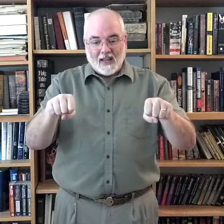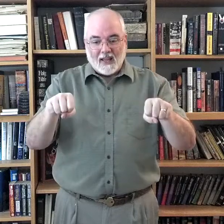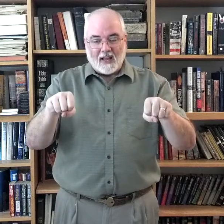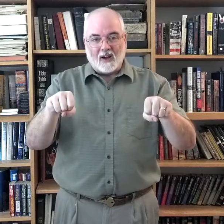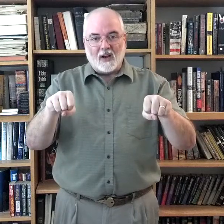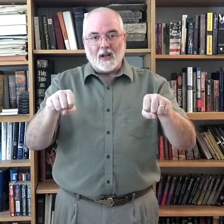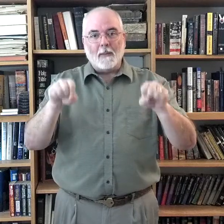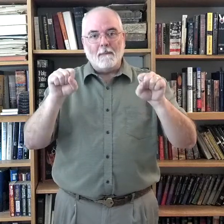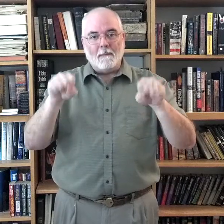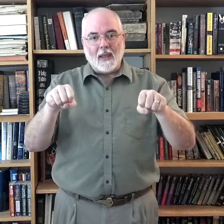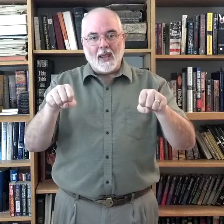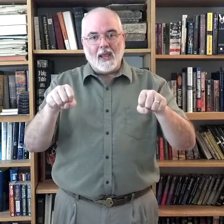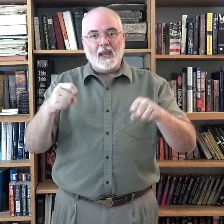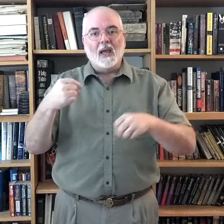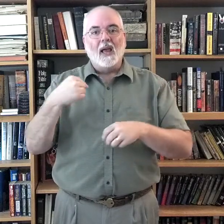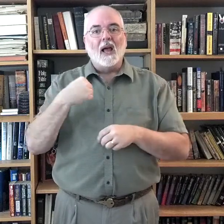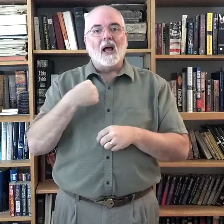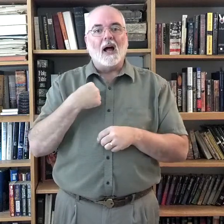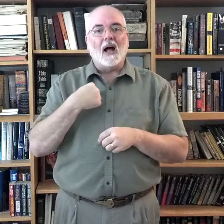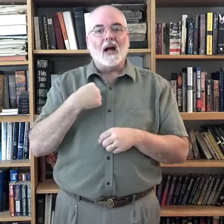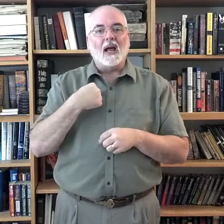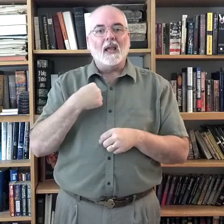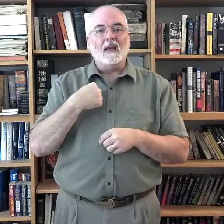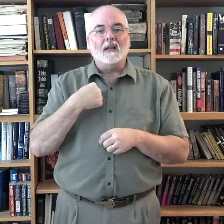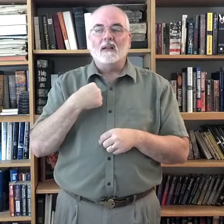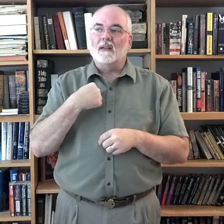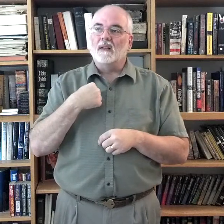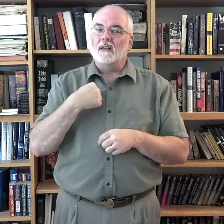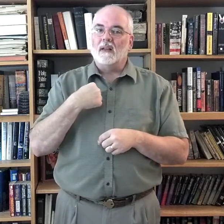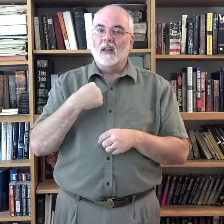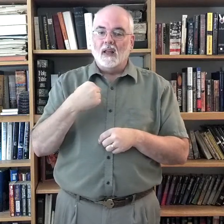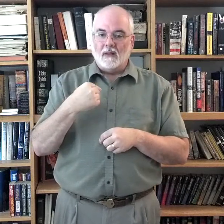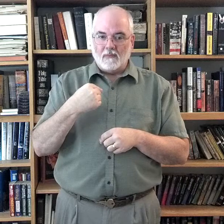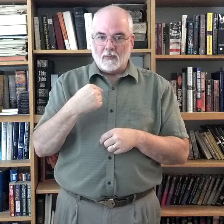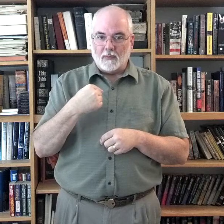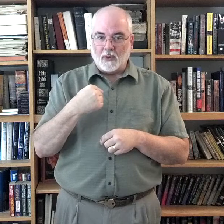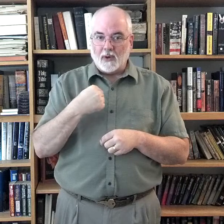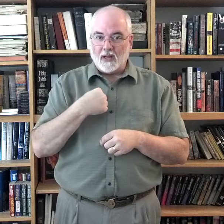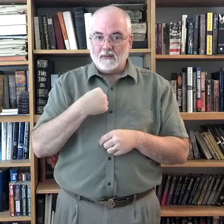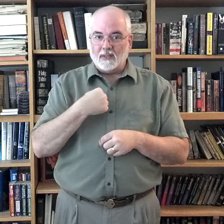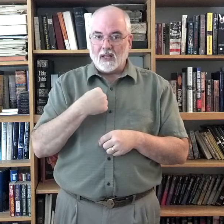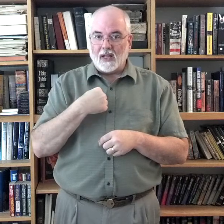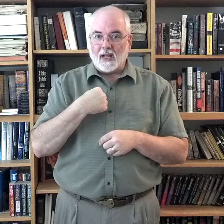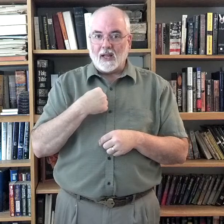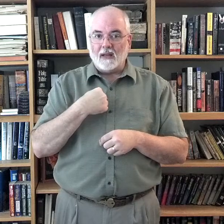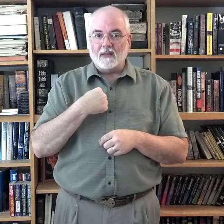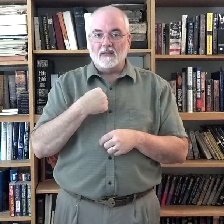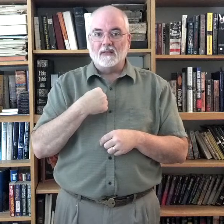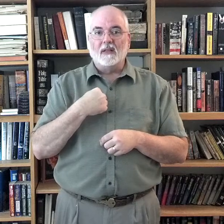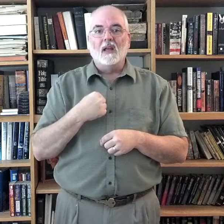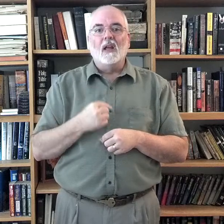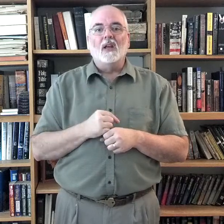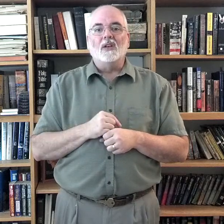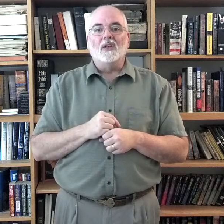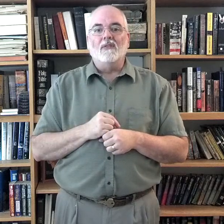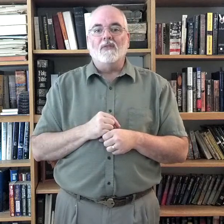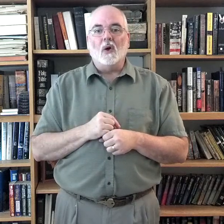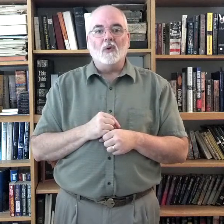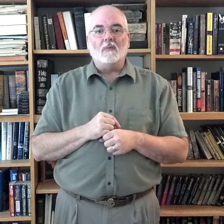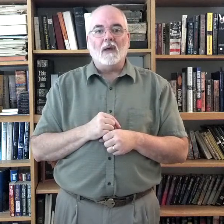Alright? May. I. Remember the pronouns? I. Devote my